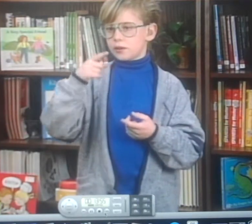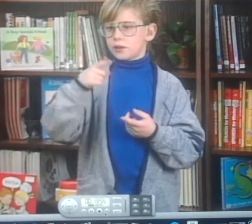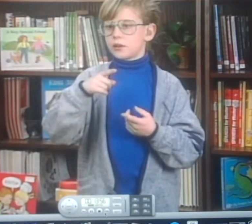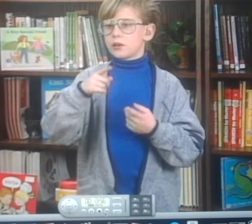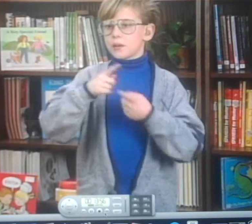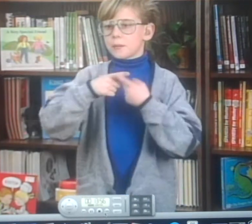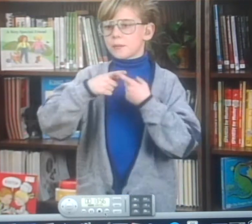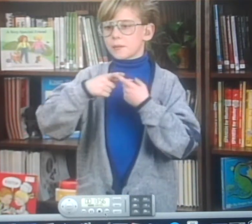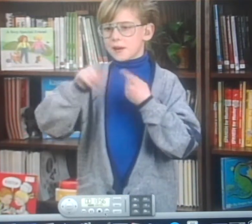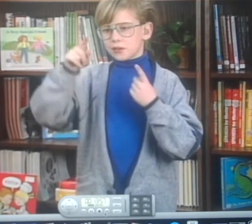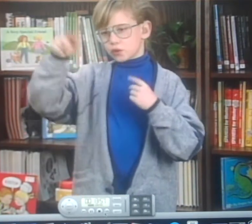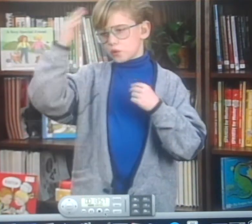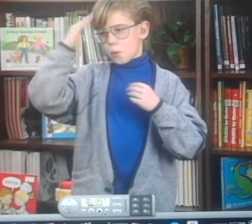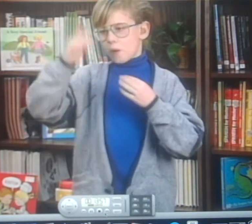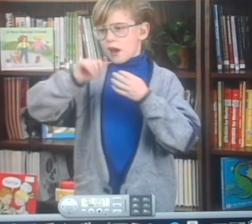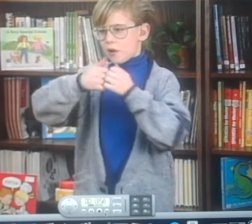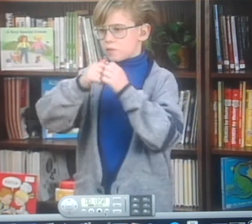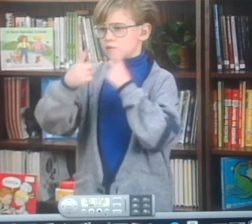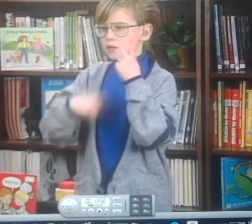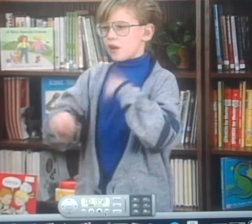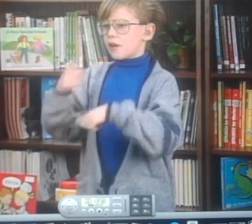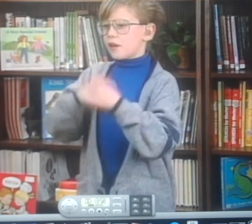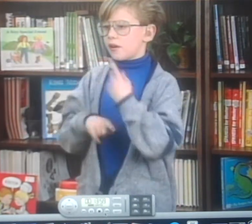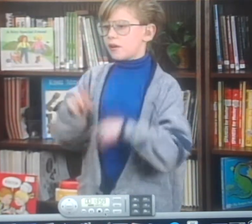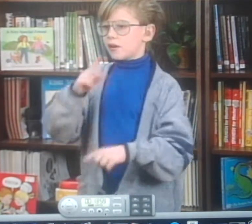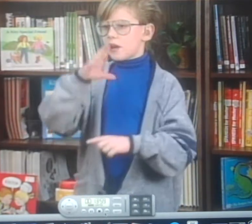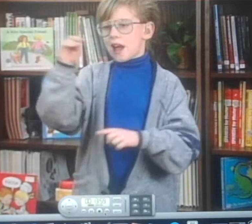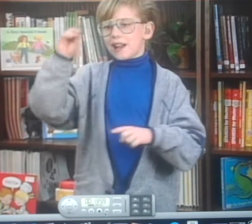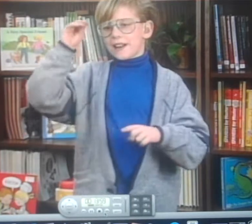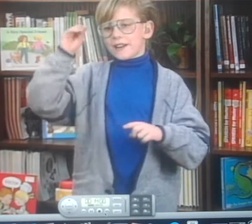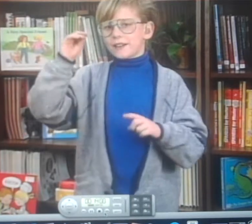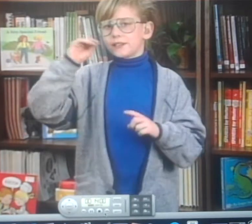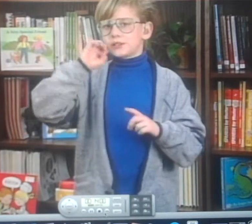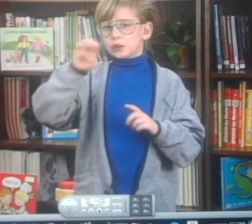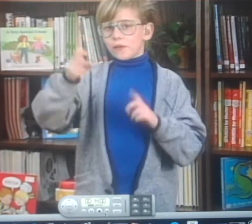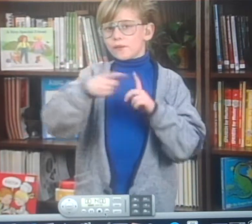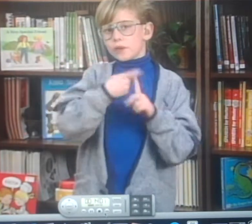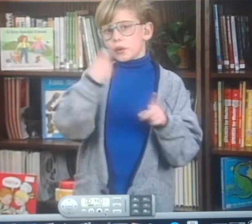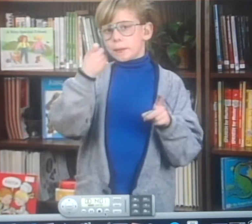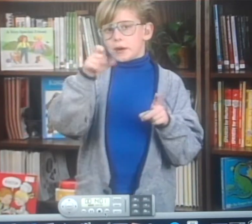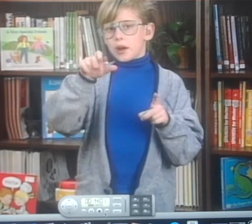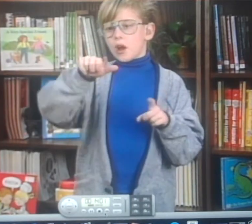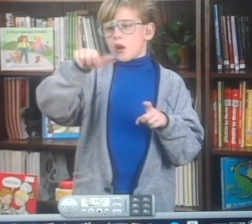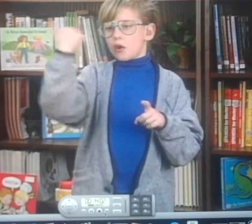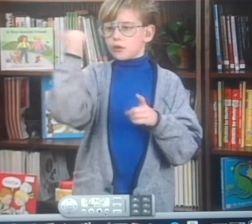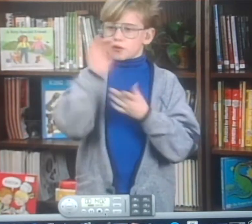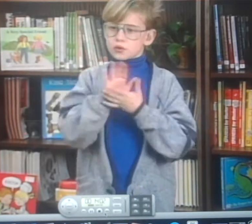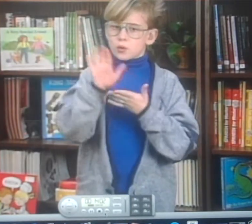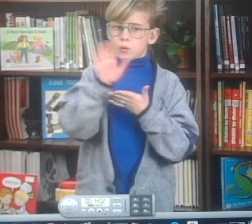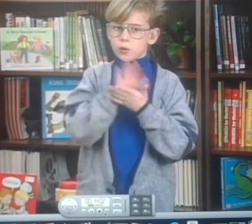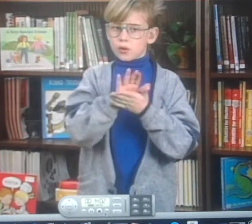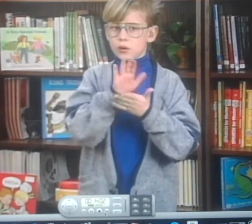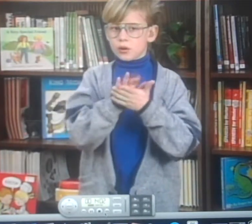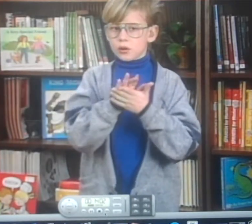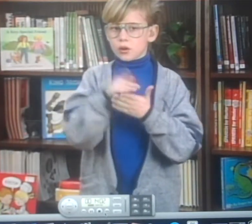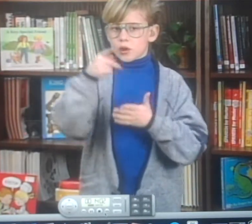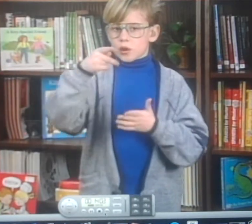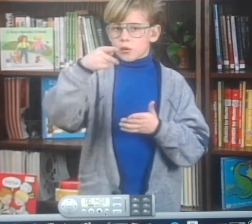My friend is hearing. But he knows how to sign. And he's from another